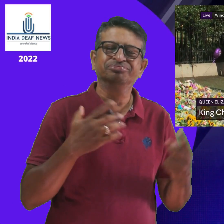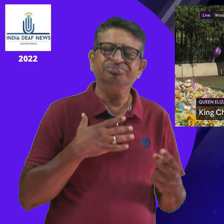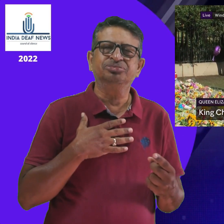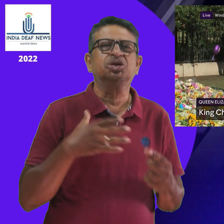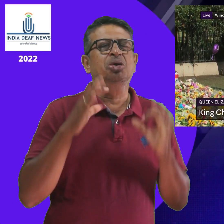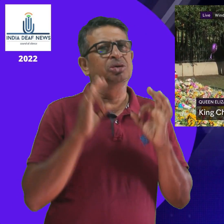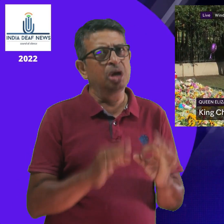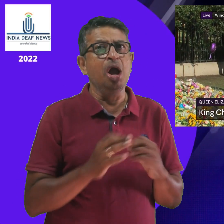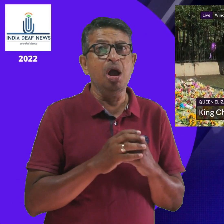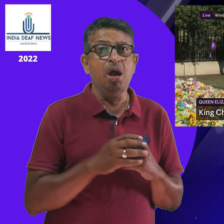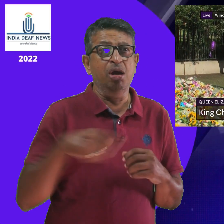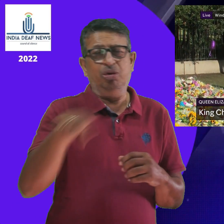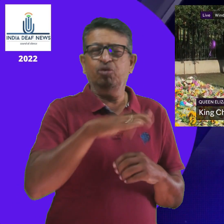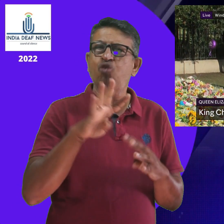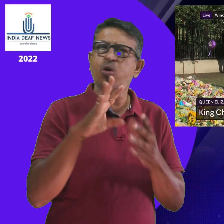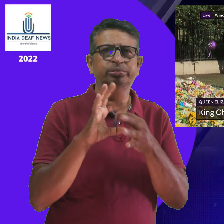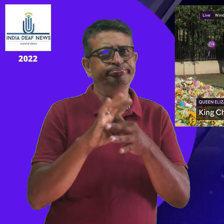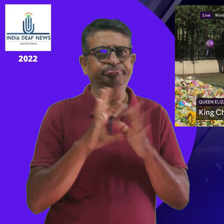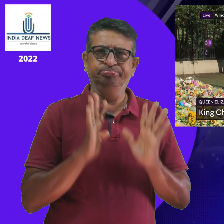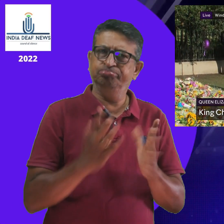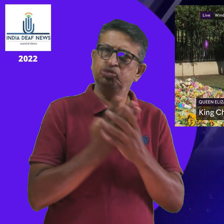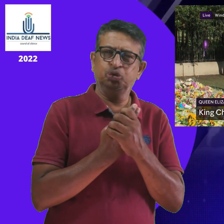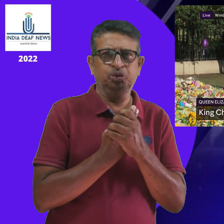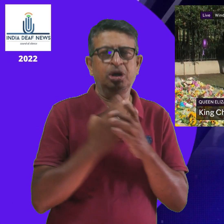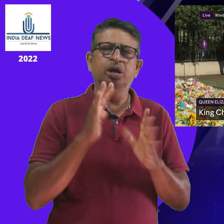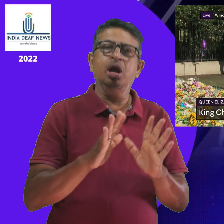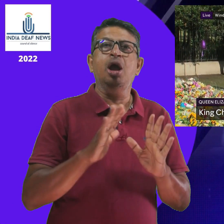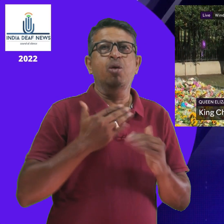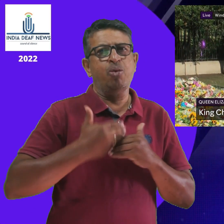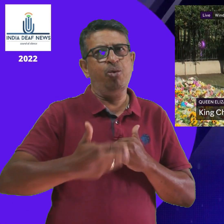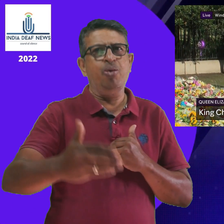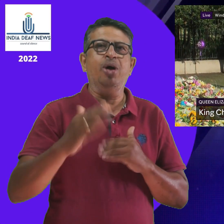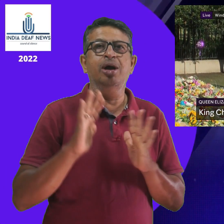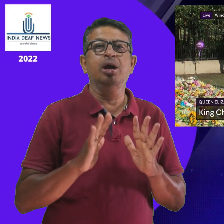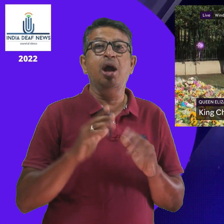image. And let me bring in our correspondent, Fatima Manjie, who is there.